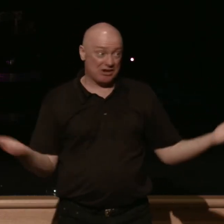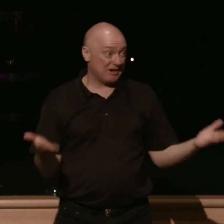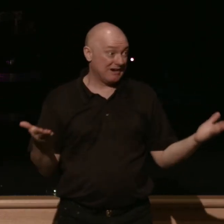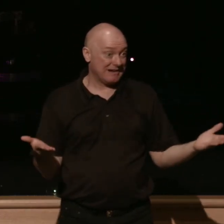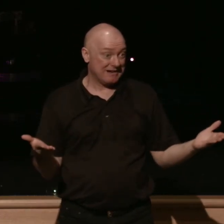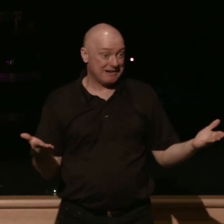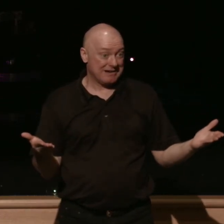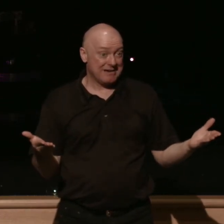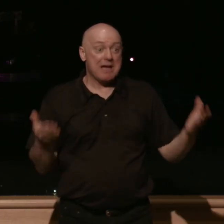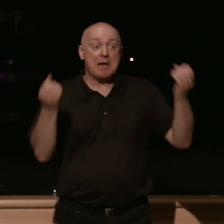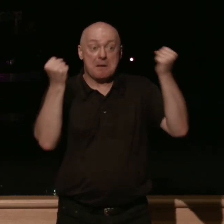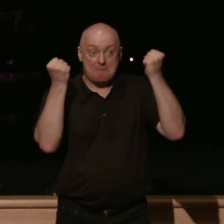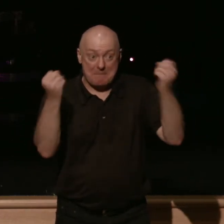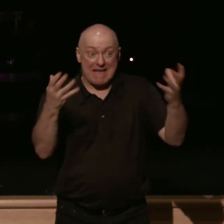there's many many trials out there